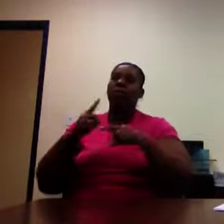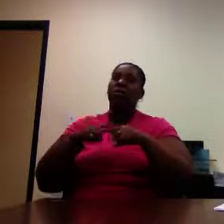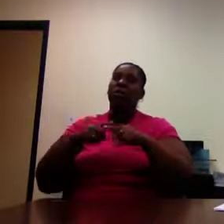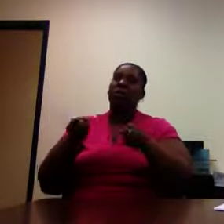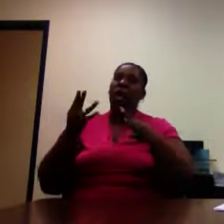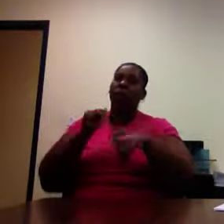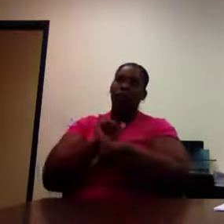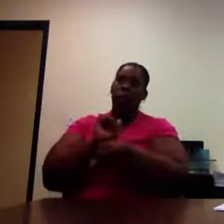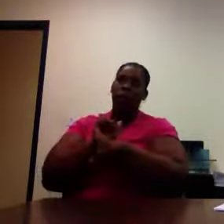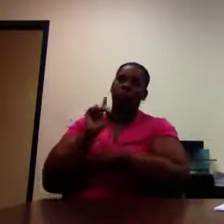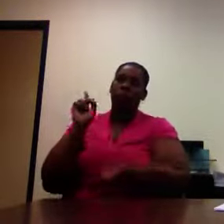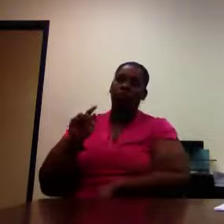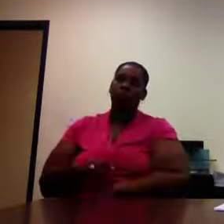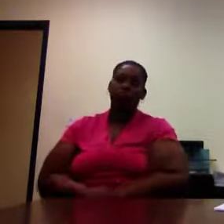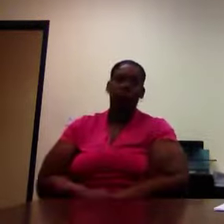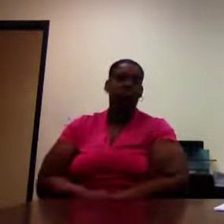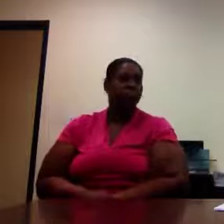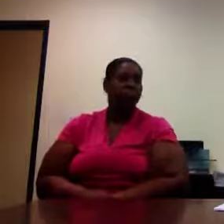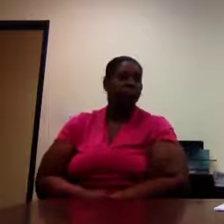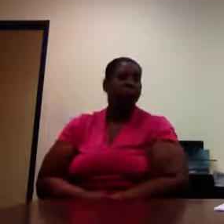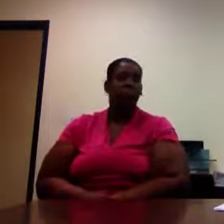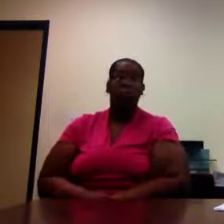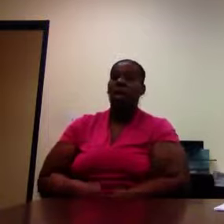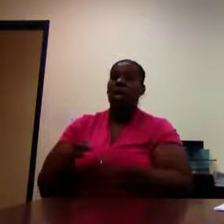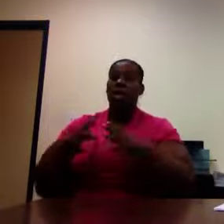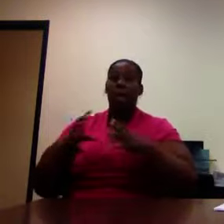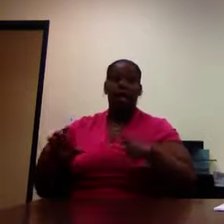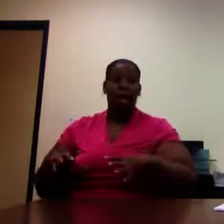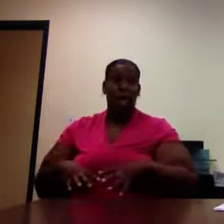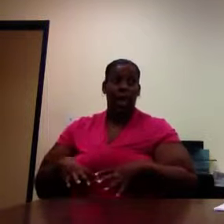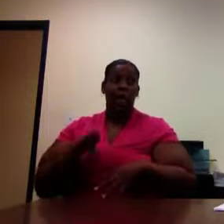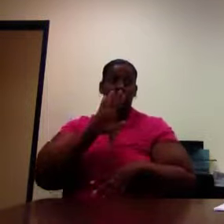Depends on how much work. All right. Clients are to punch their own time cards.